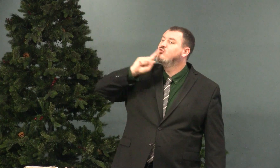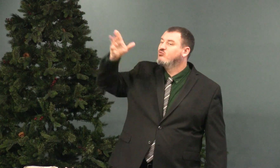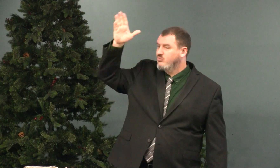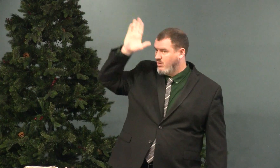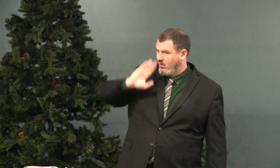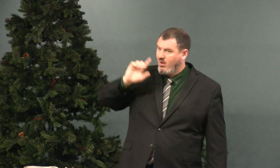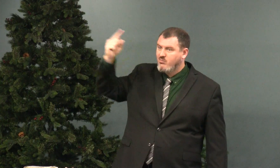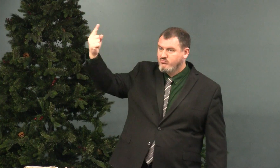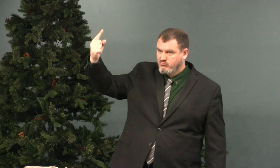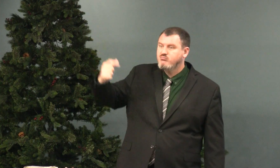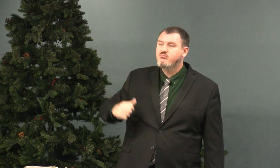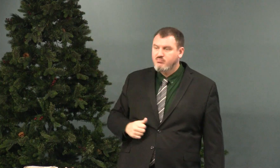There's only one God.